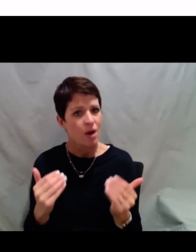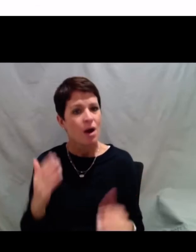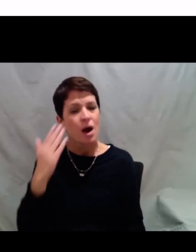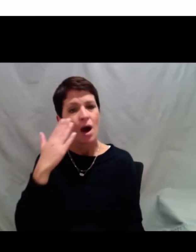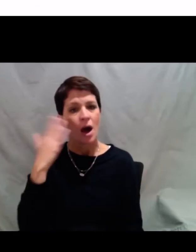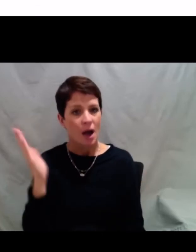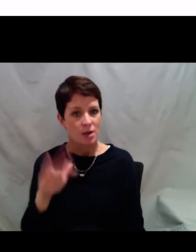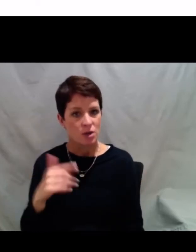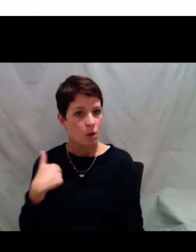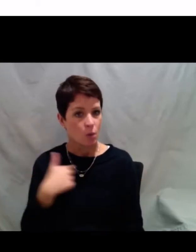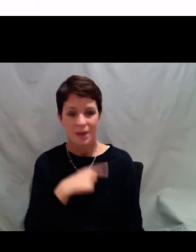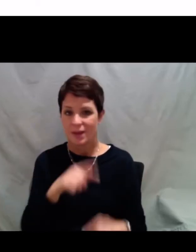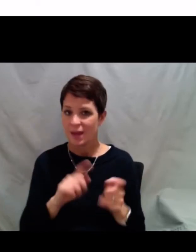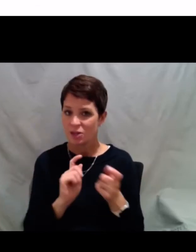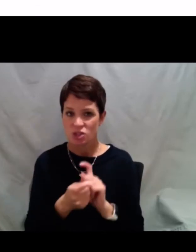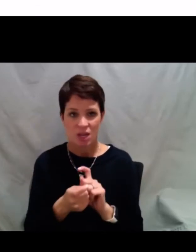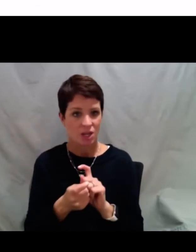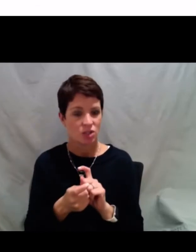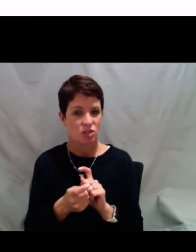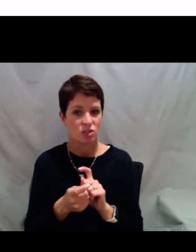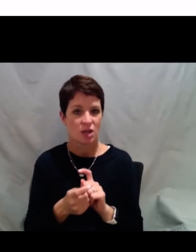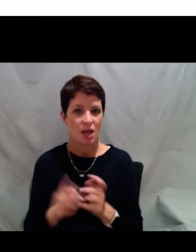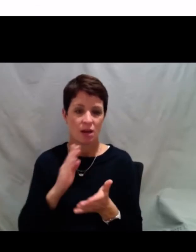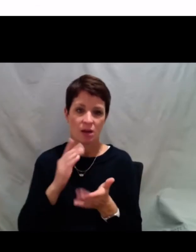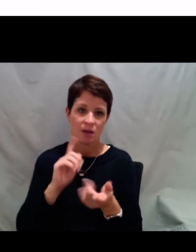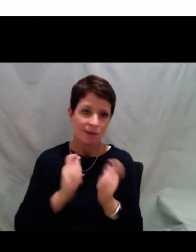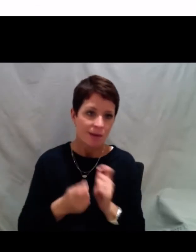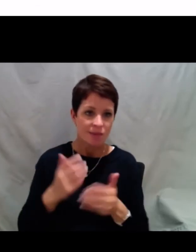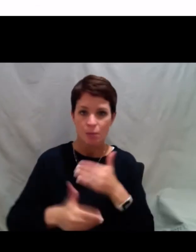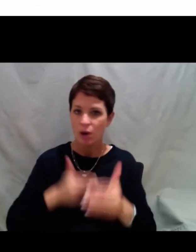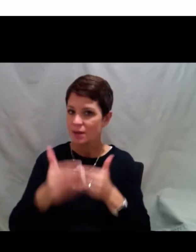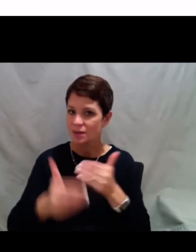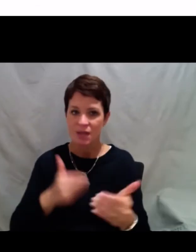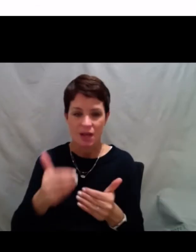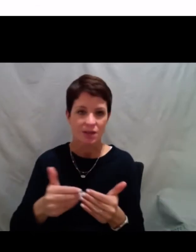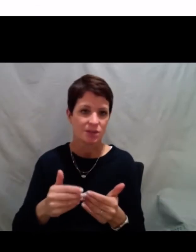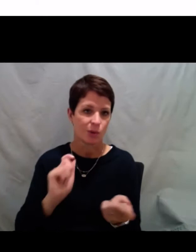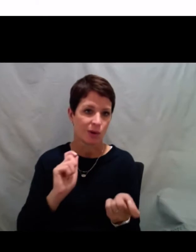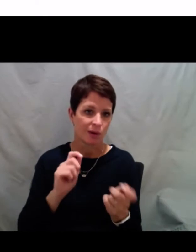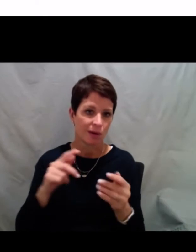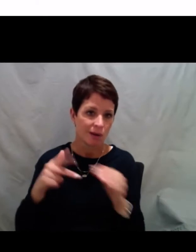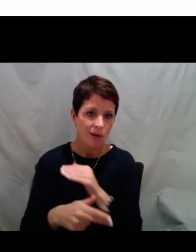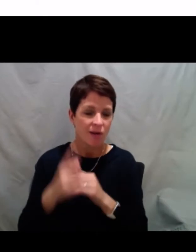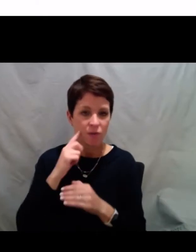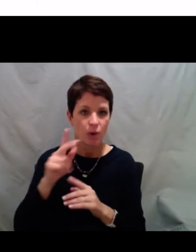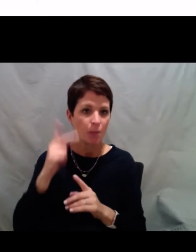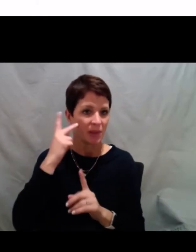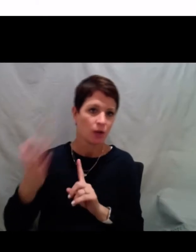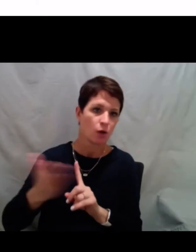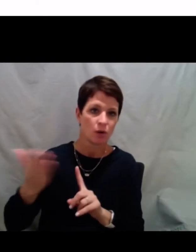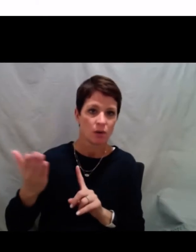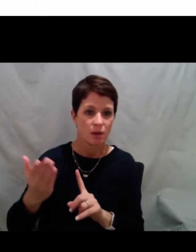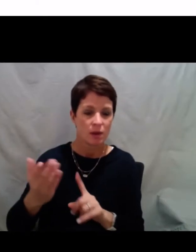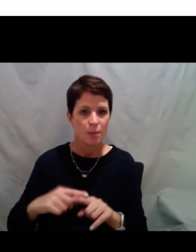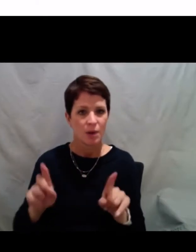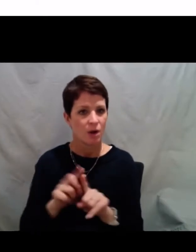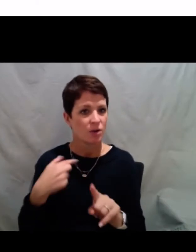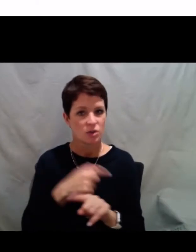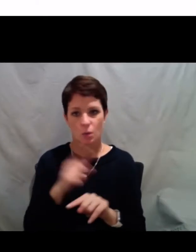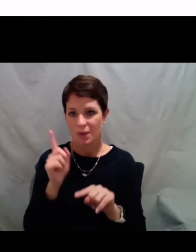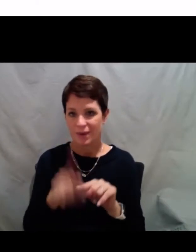we should not change and should not slight a process for political persuasion. And we should definitely not